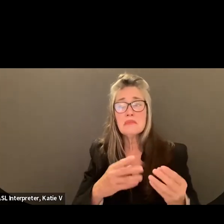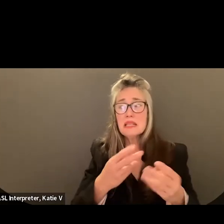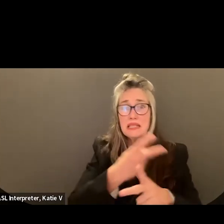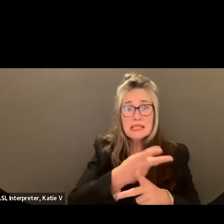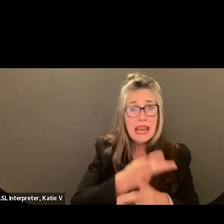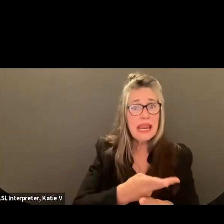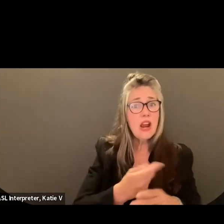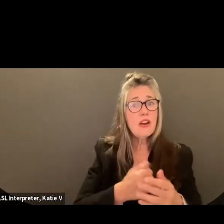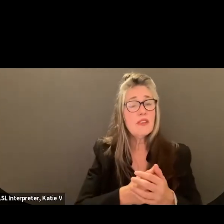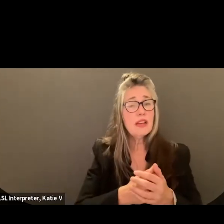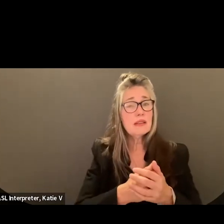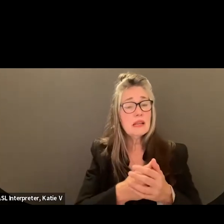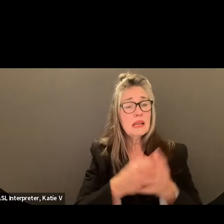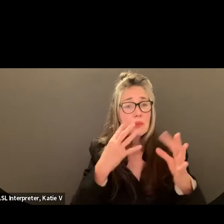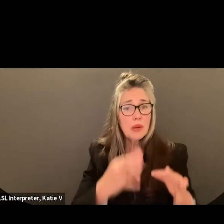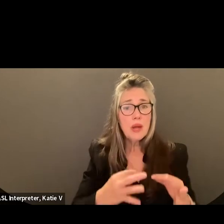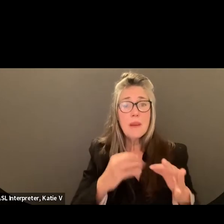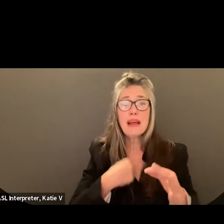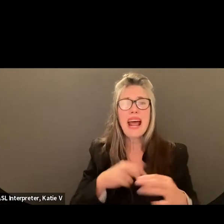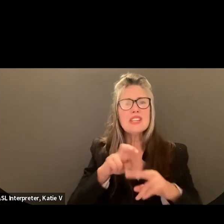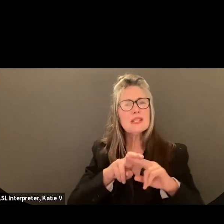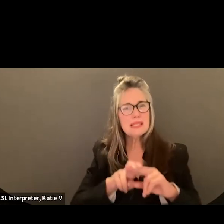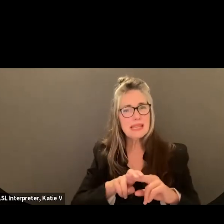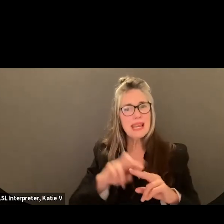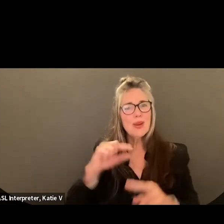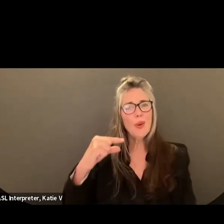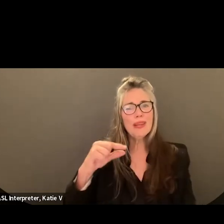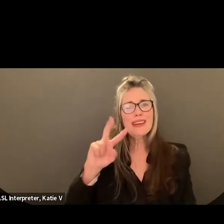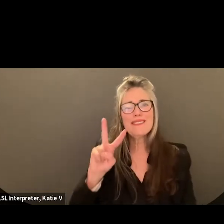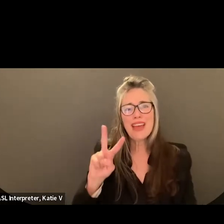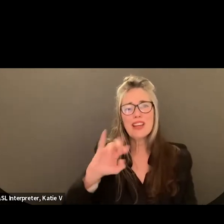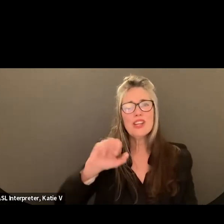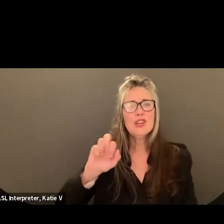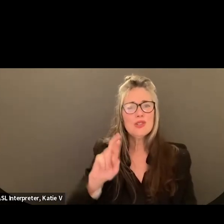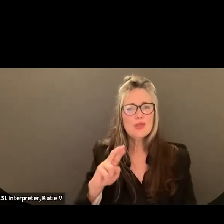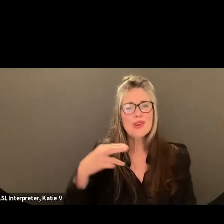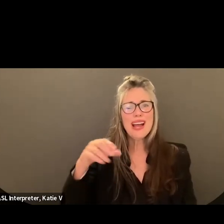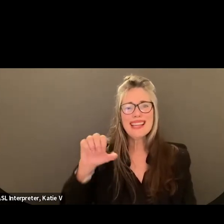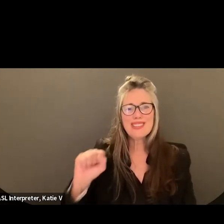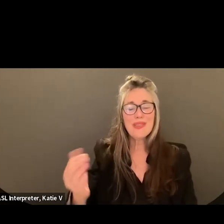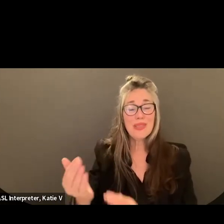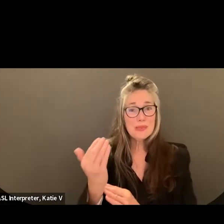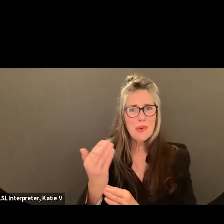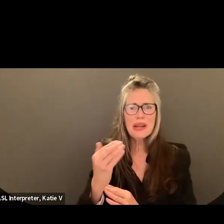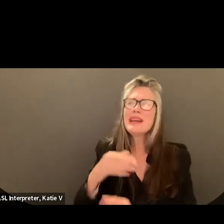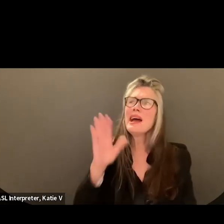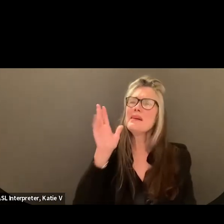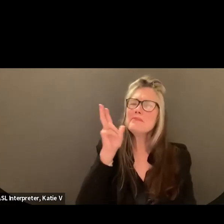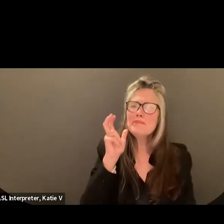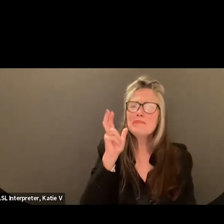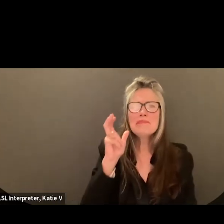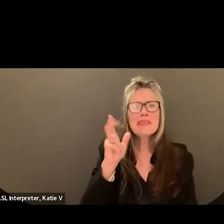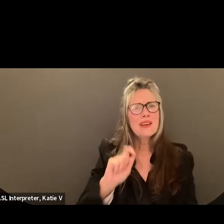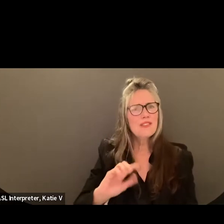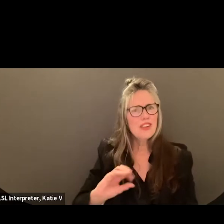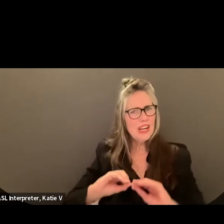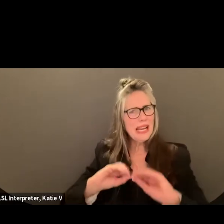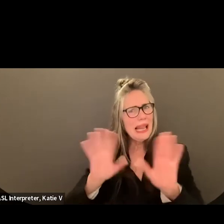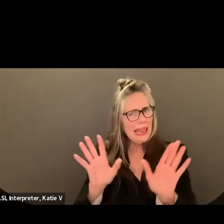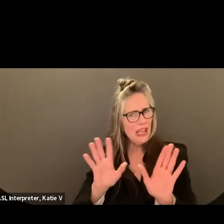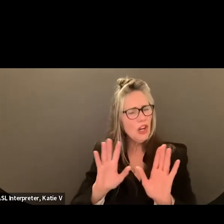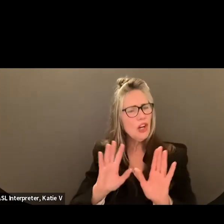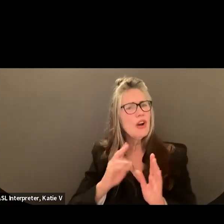quietly there. I was at Goleta Valley junior high this morning and really appreciated the conversation there very candid and transparent